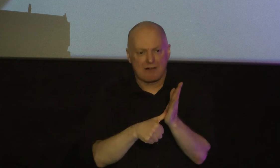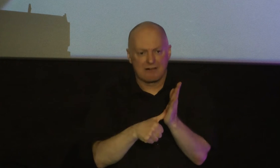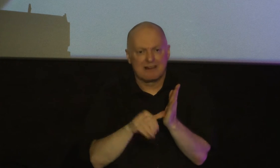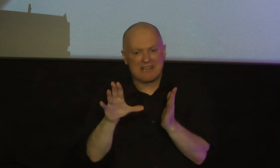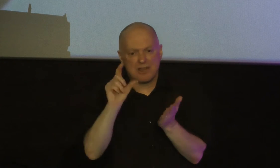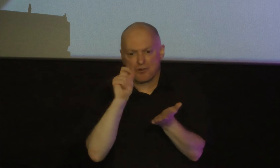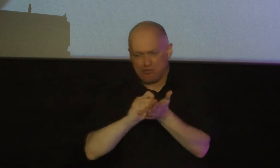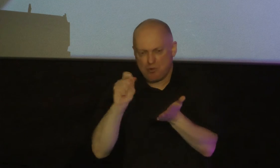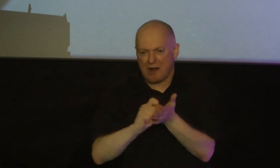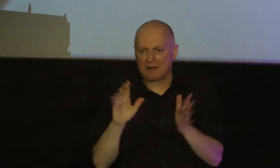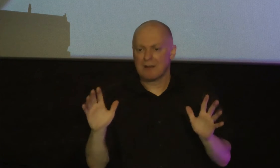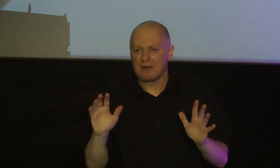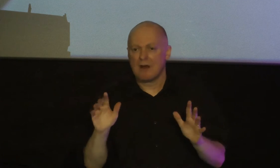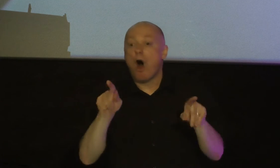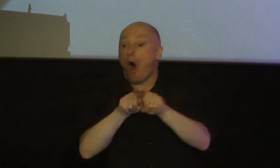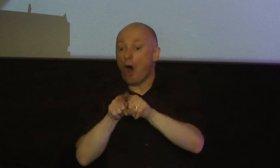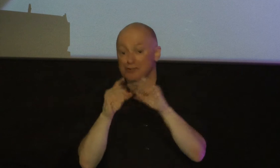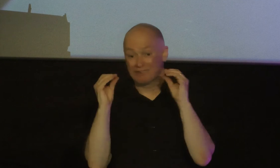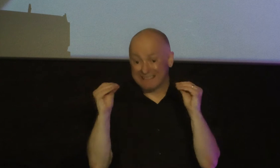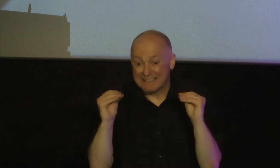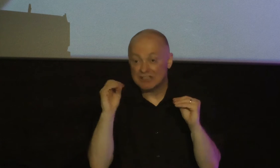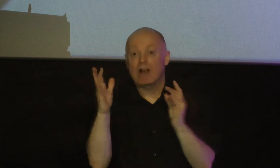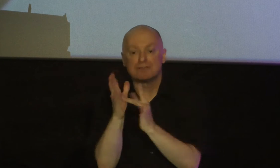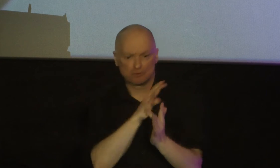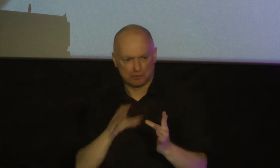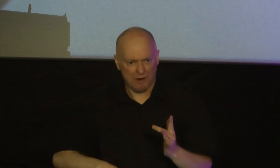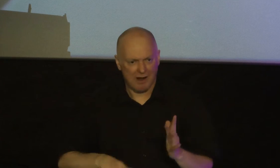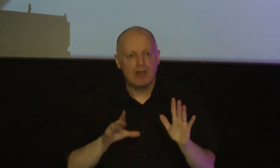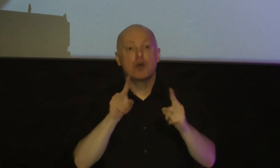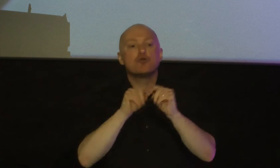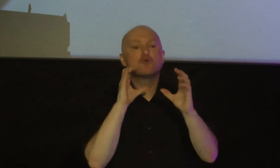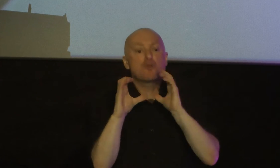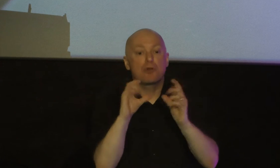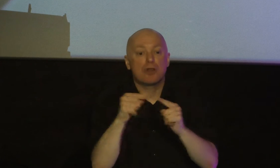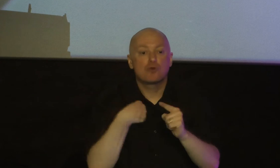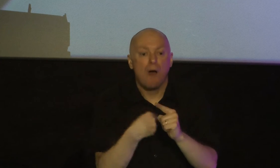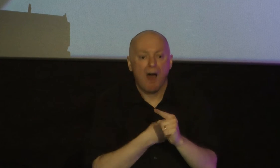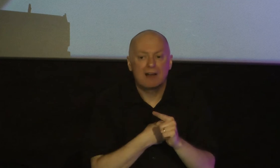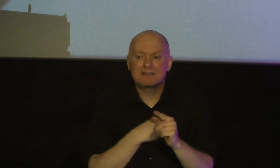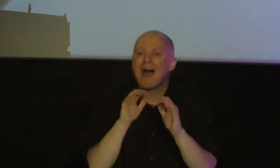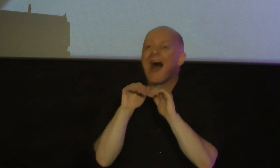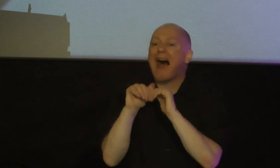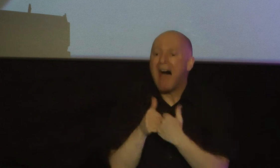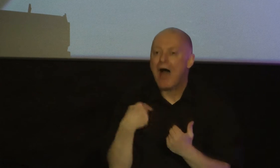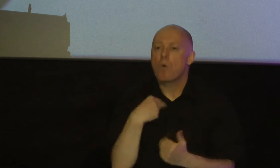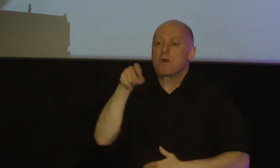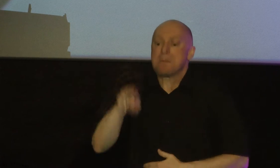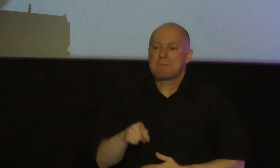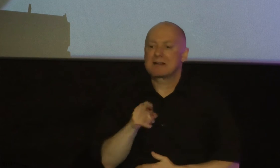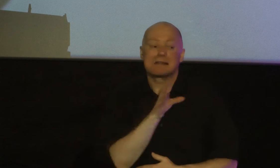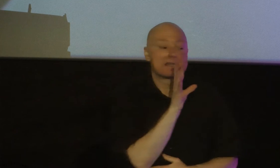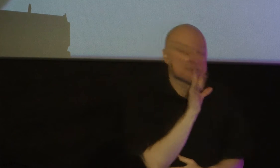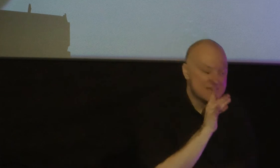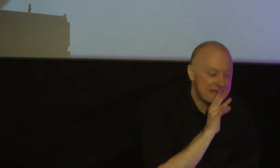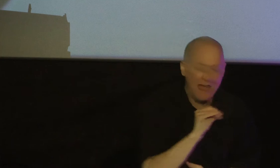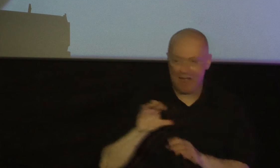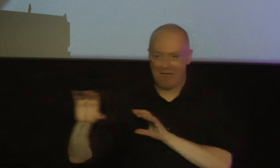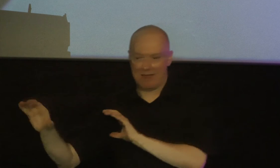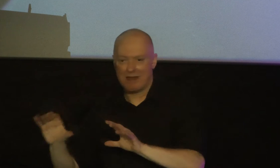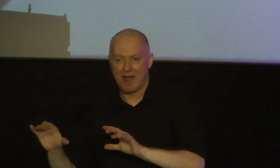along with the teaching of jesus christ to communicate to us how we must speak and act and it must be with wisdom